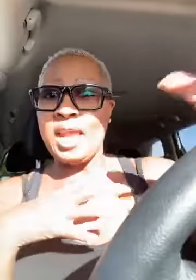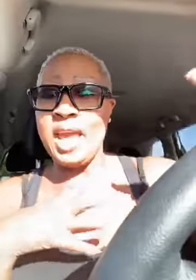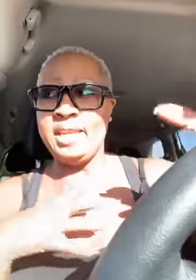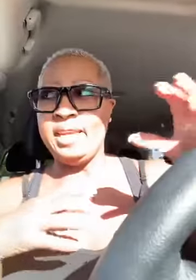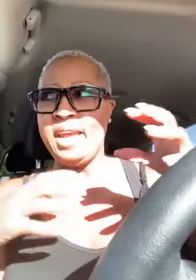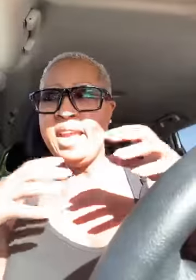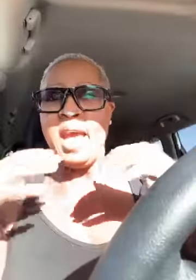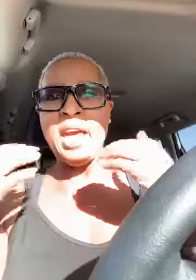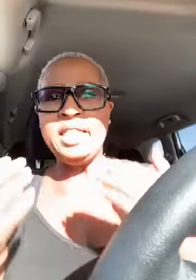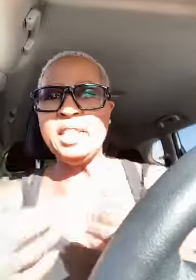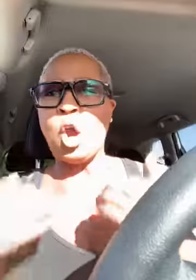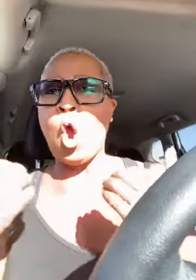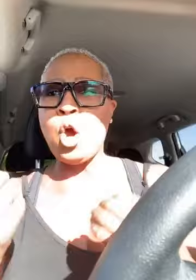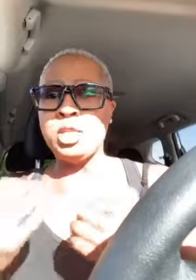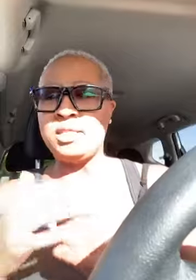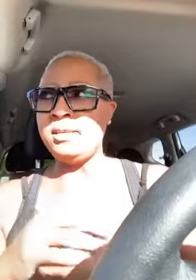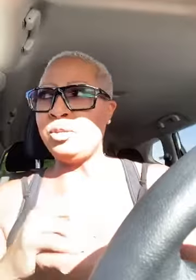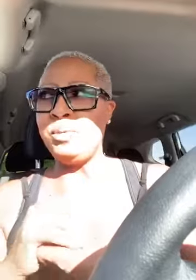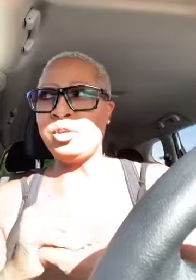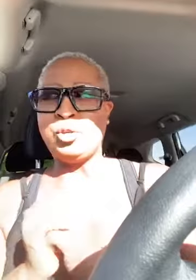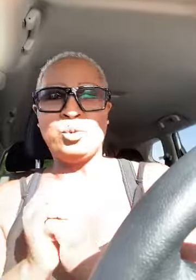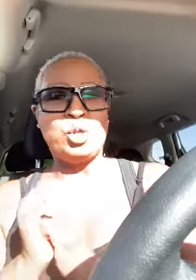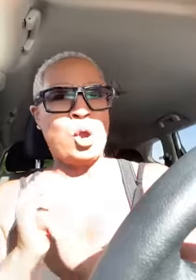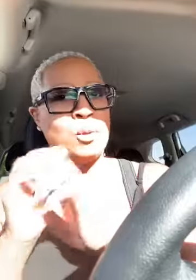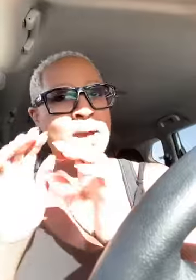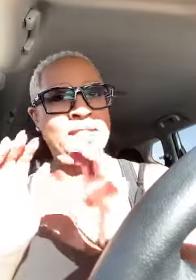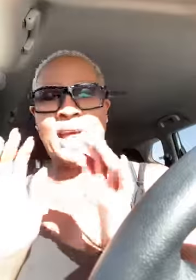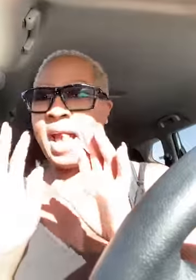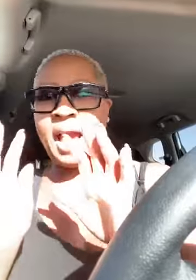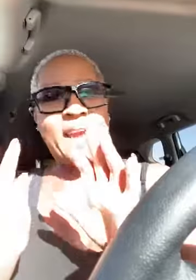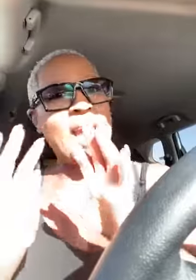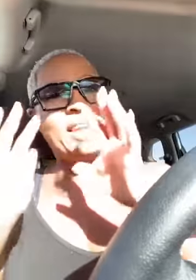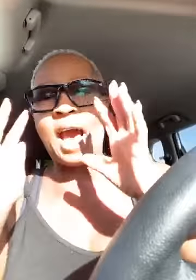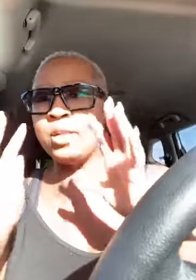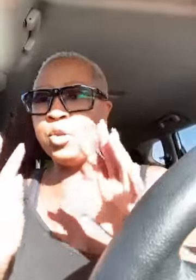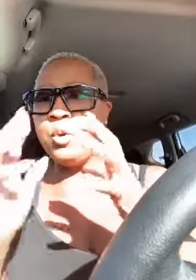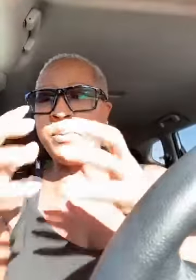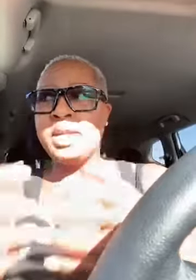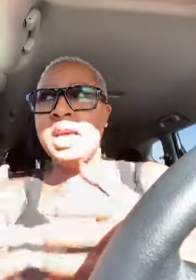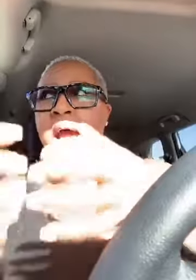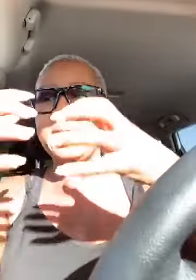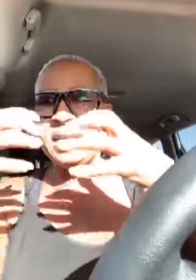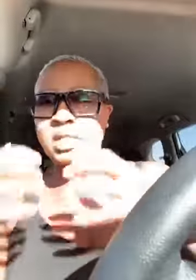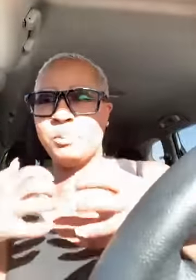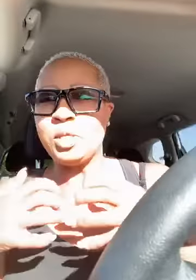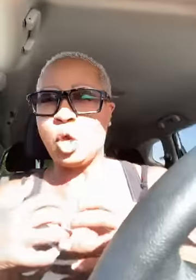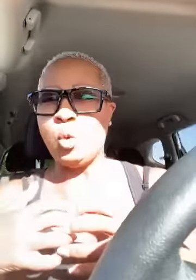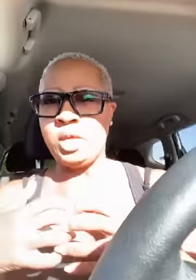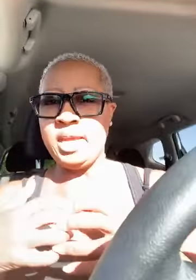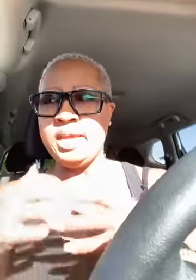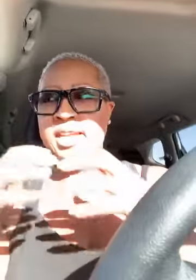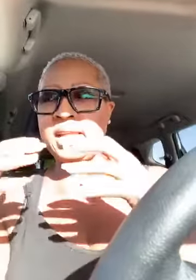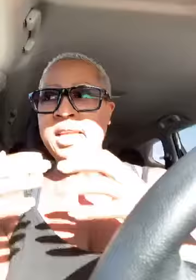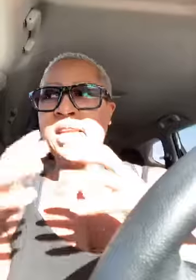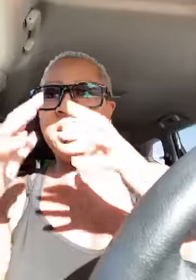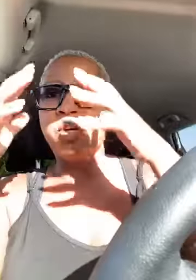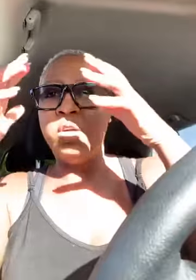landed and and these are all the things the minister was talking about that i i got it i knew it but i needed to be told again and i needed to